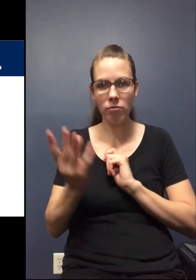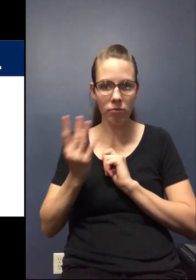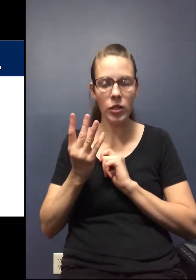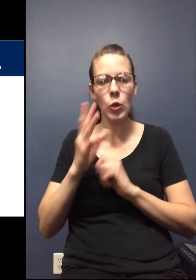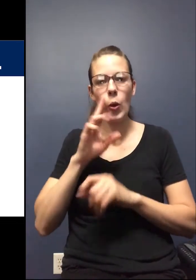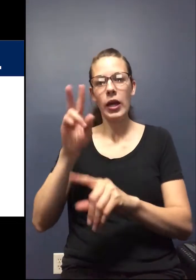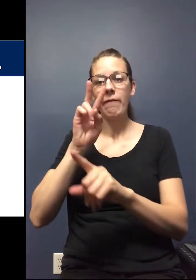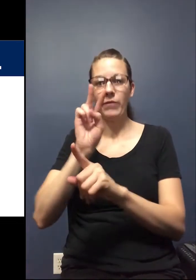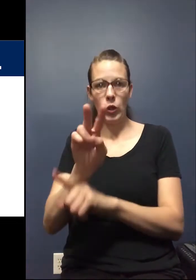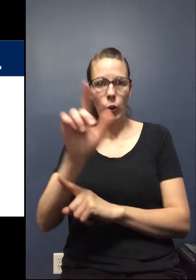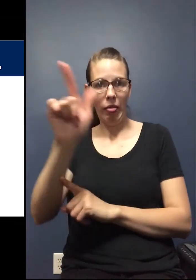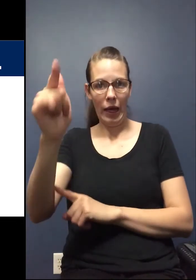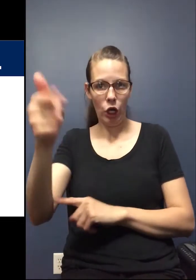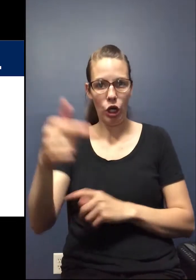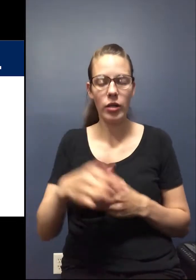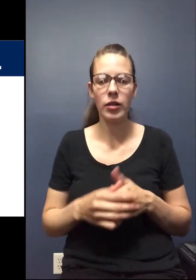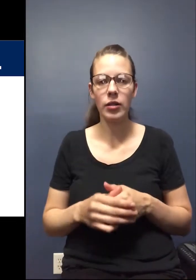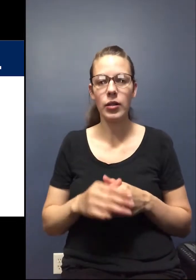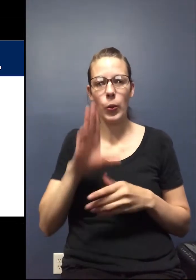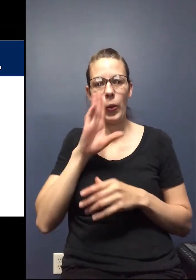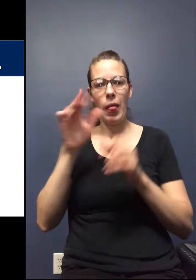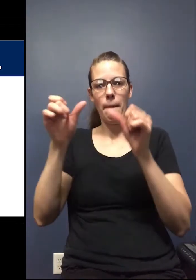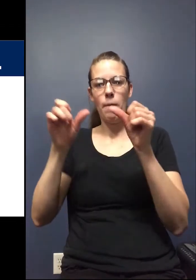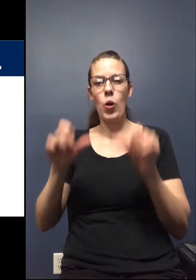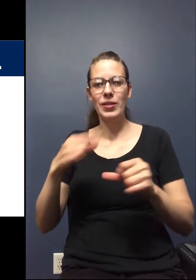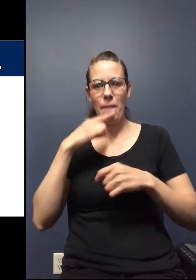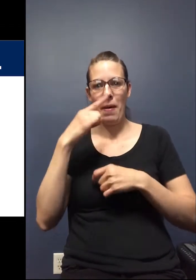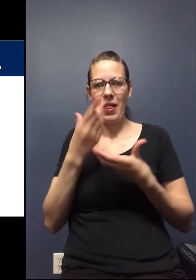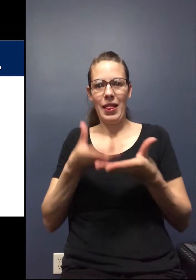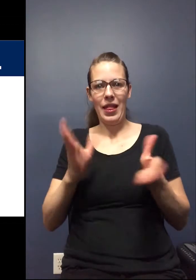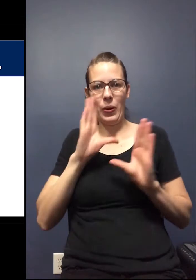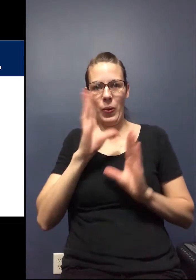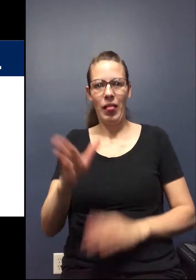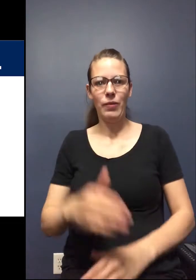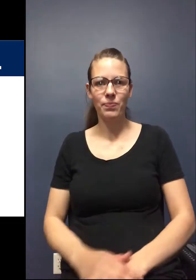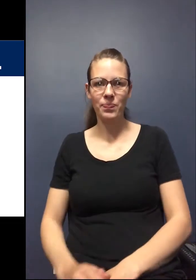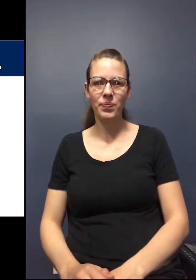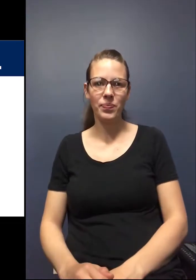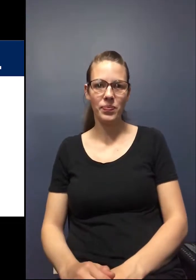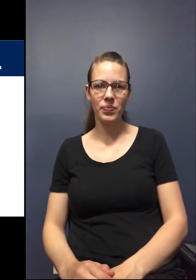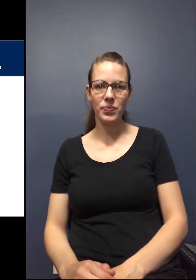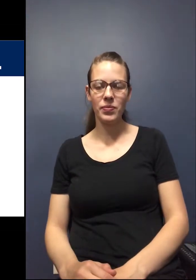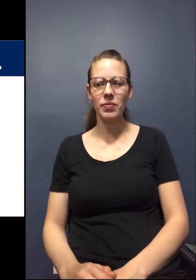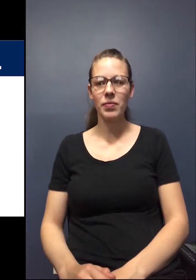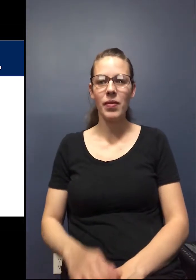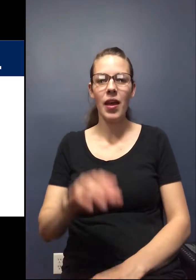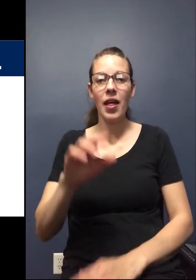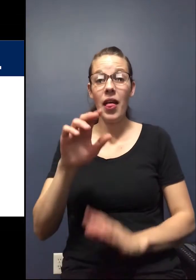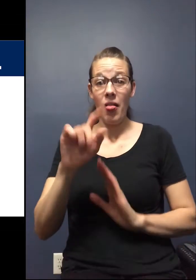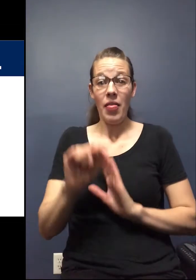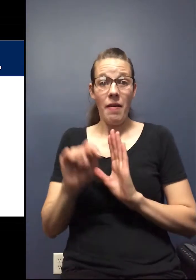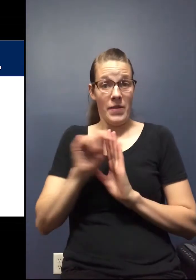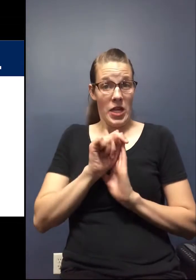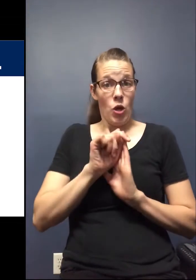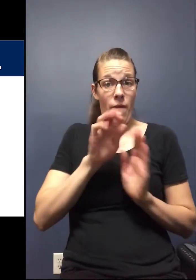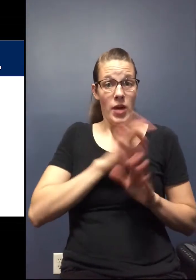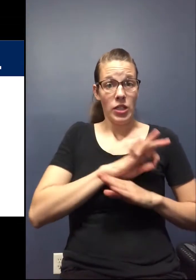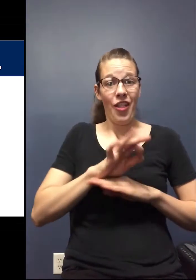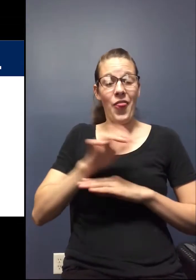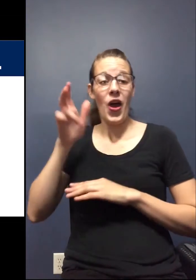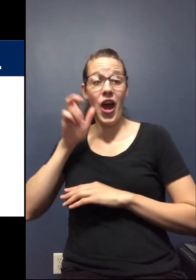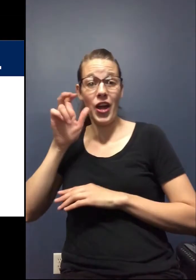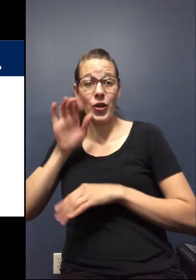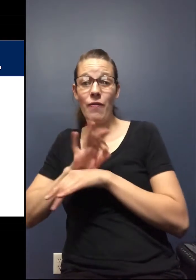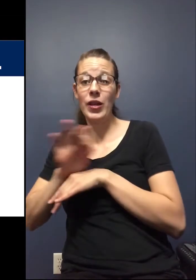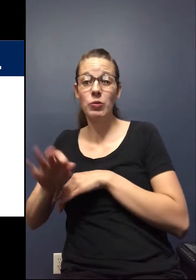can view it at a later date, and we will post it publicly. The video function and the audio